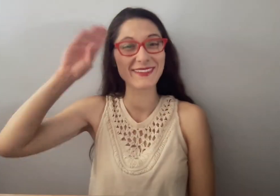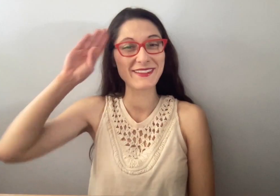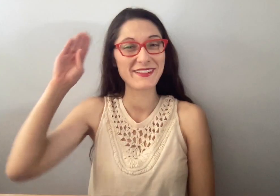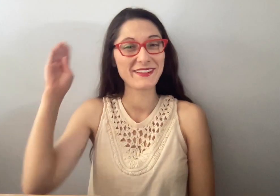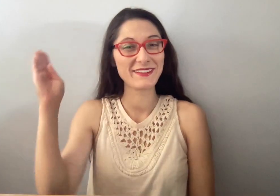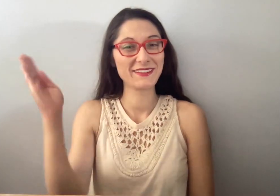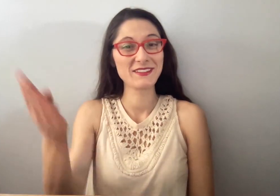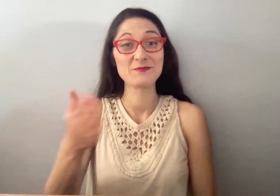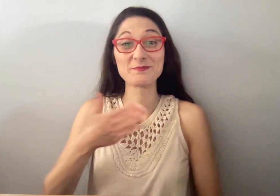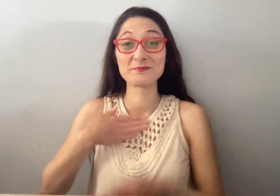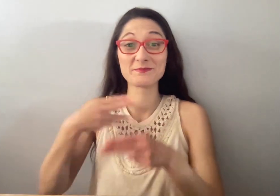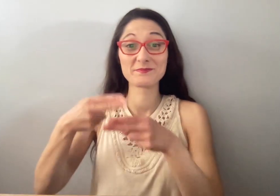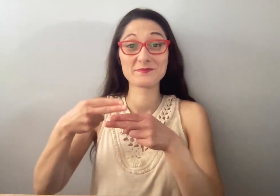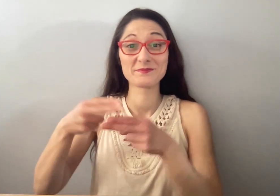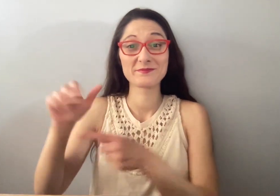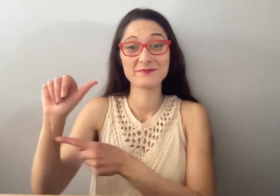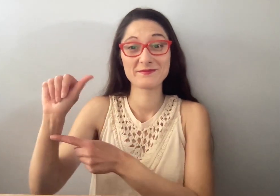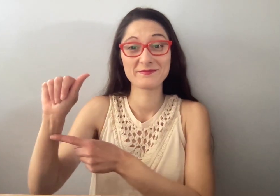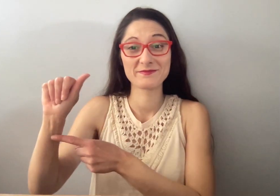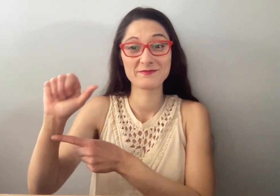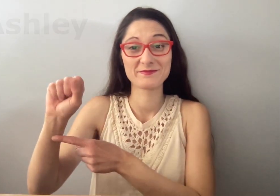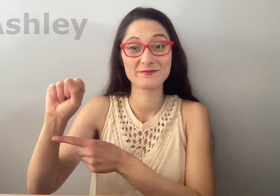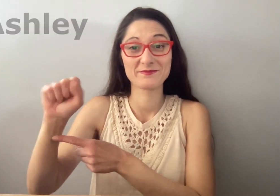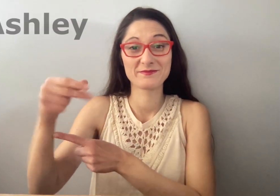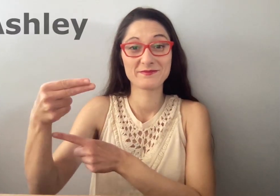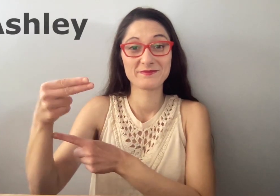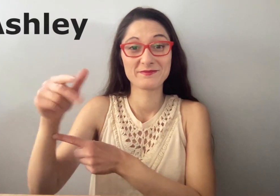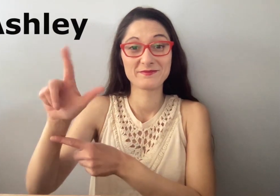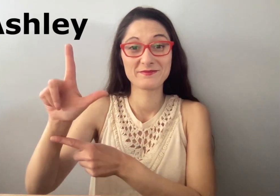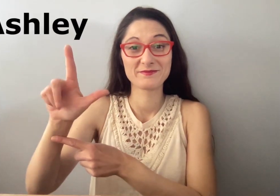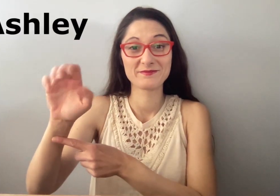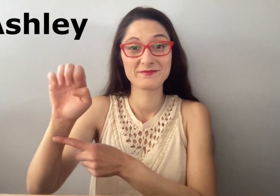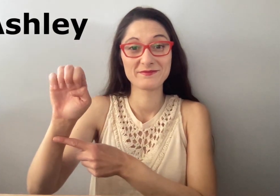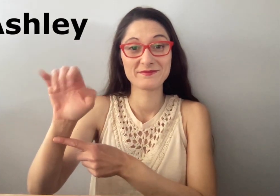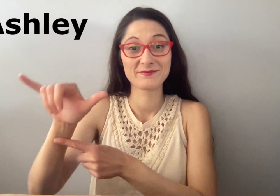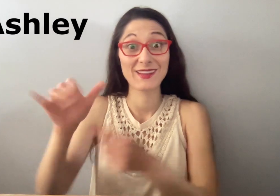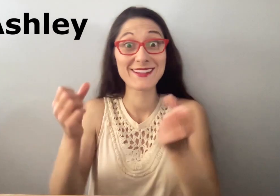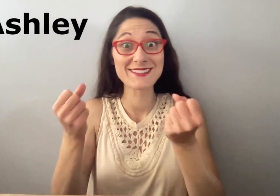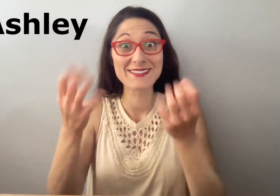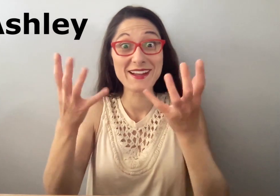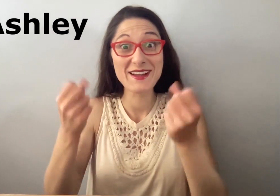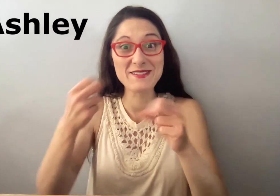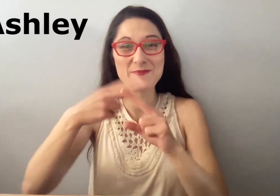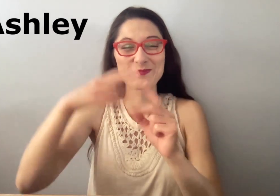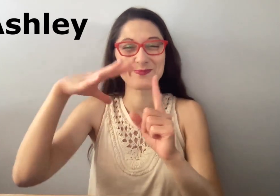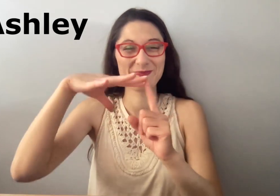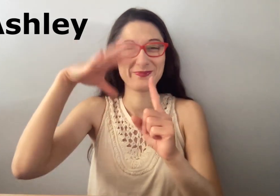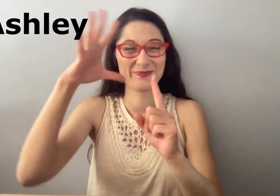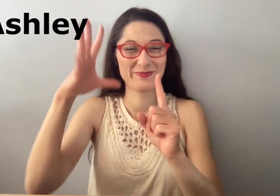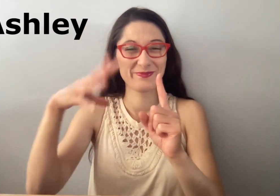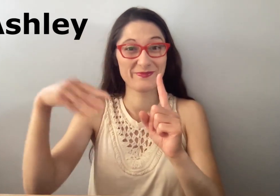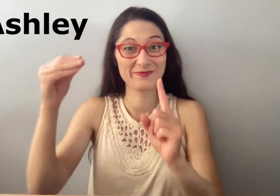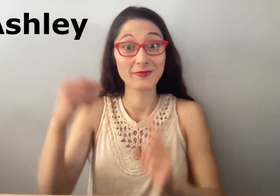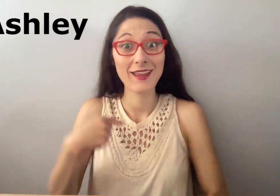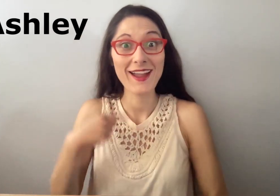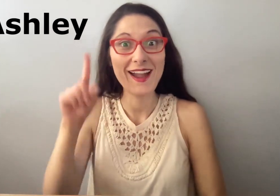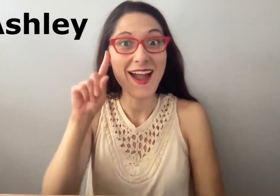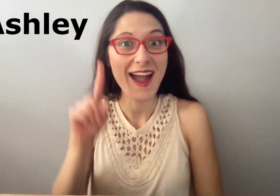Hello, my name is Ashley and my name sign looks like this. I